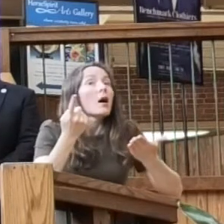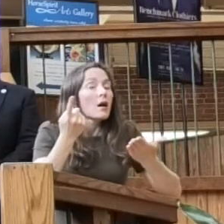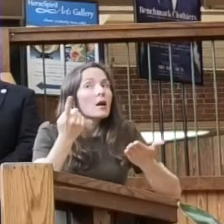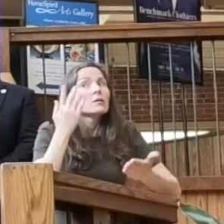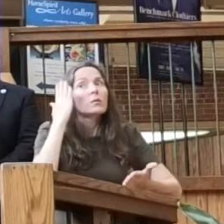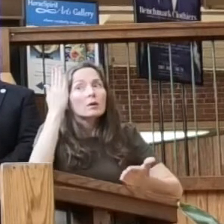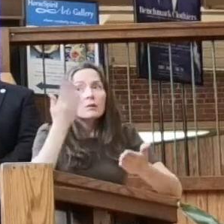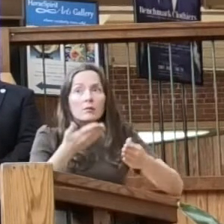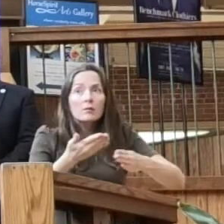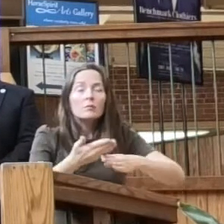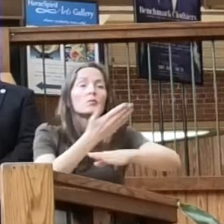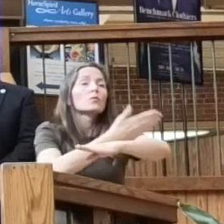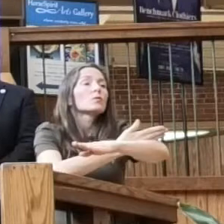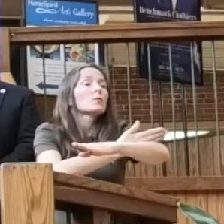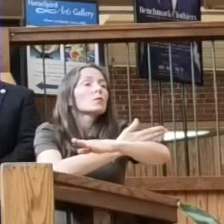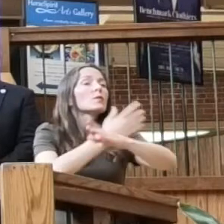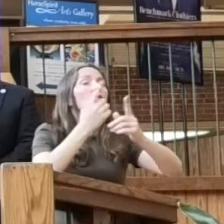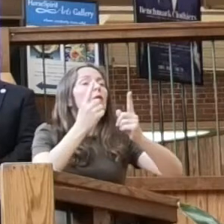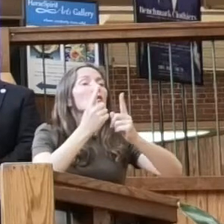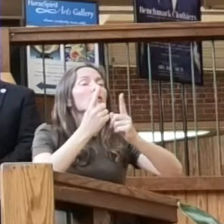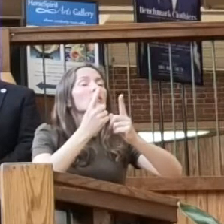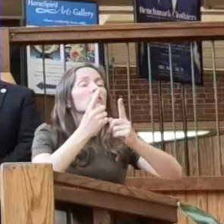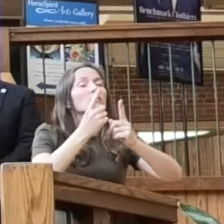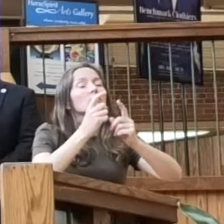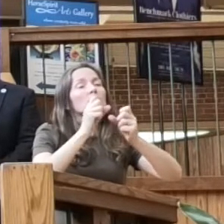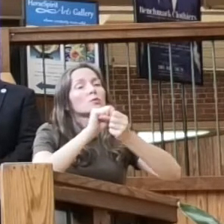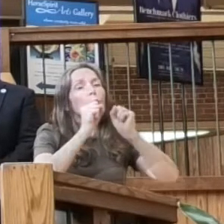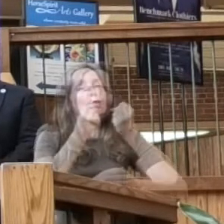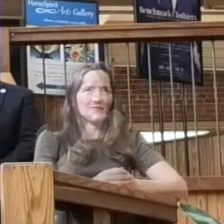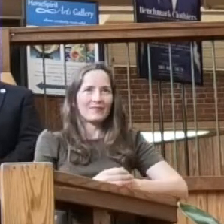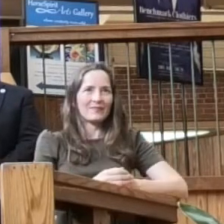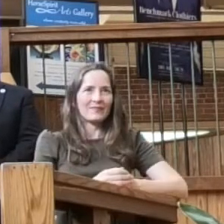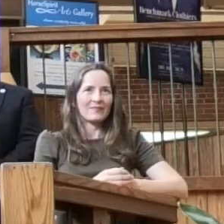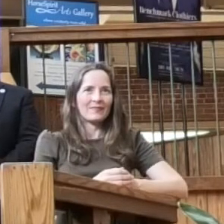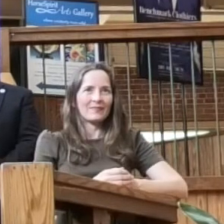signage, and other things that will help us to keep everybody safe.